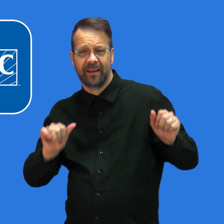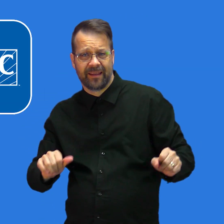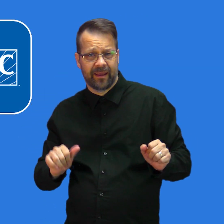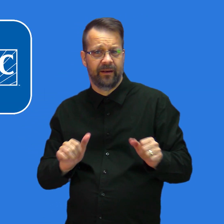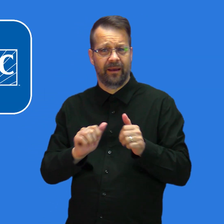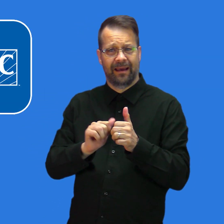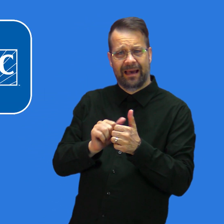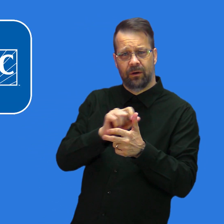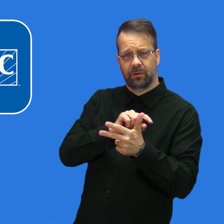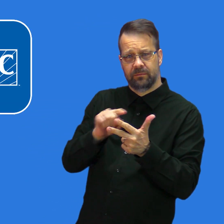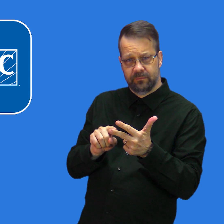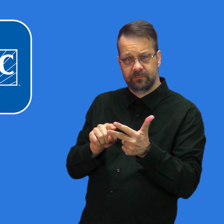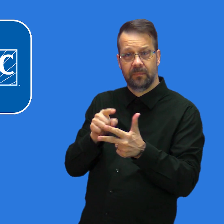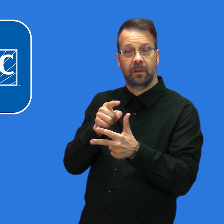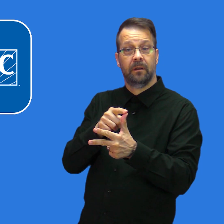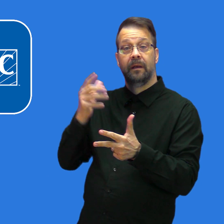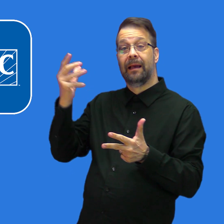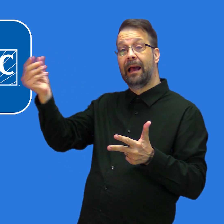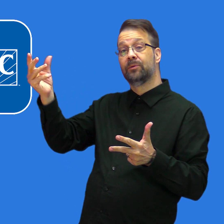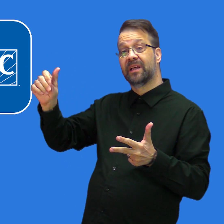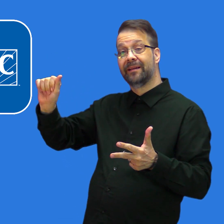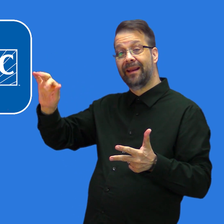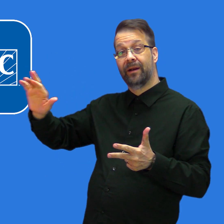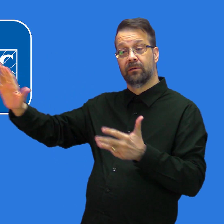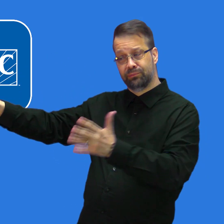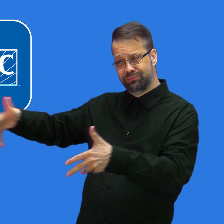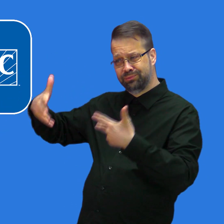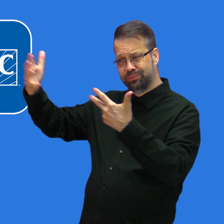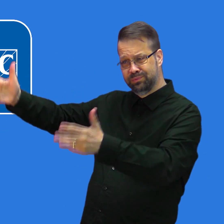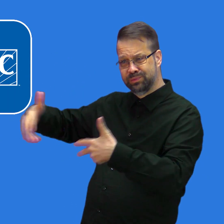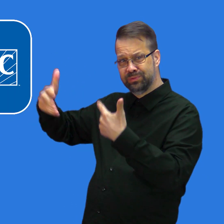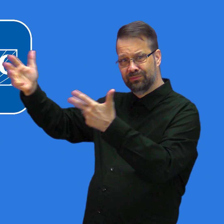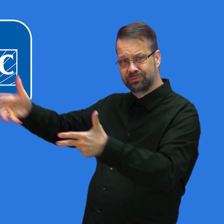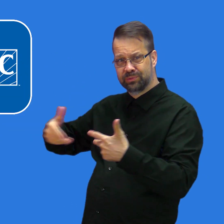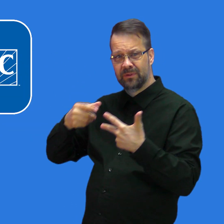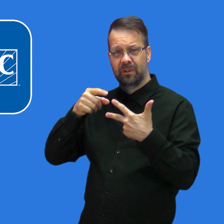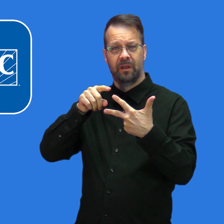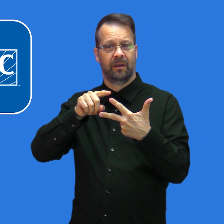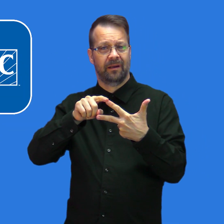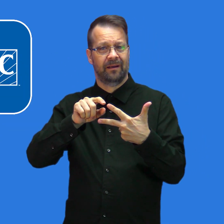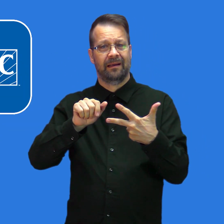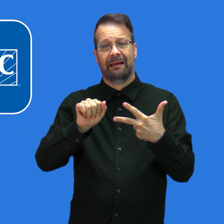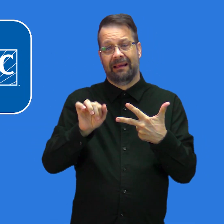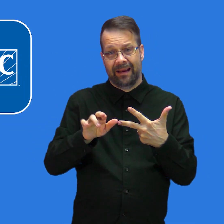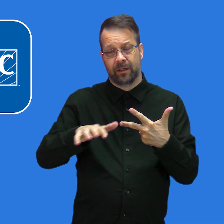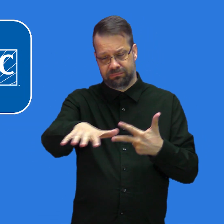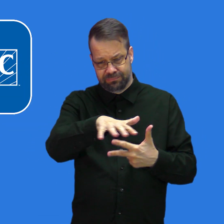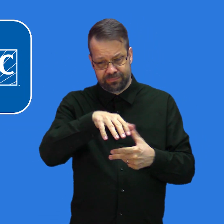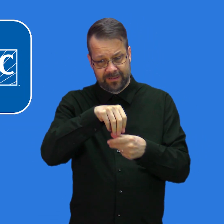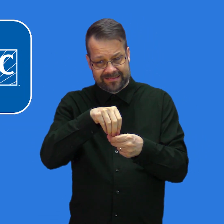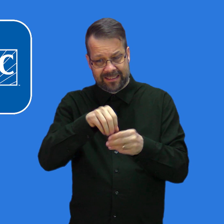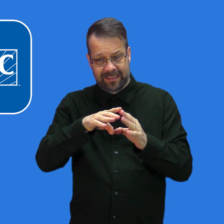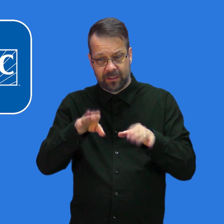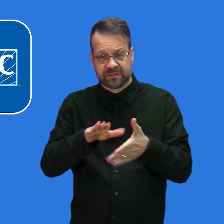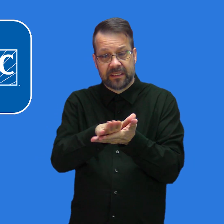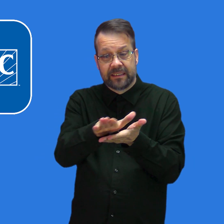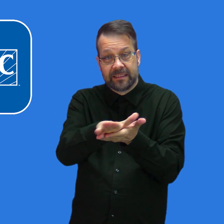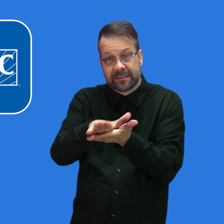You can ventilate the air in your home by getting fresh air into your home, filtering the air that is